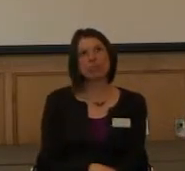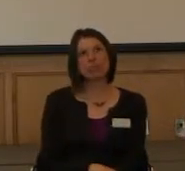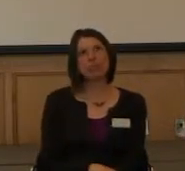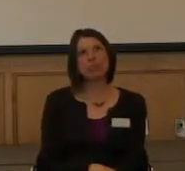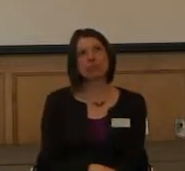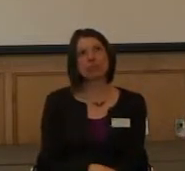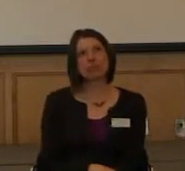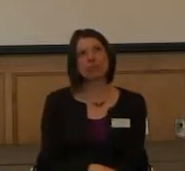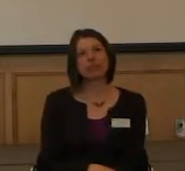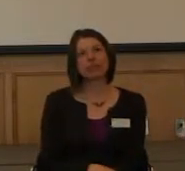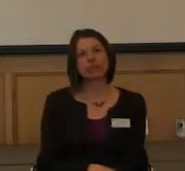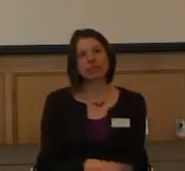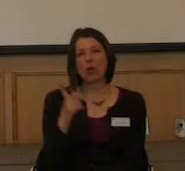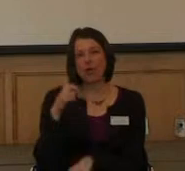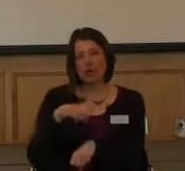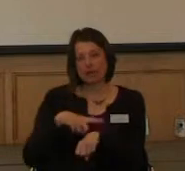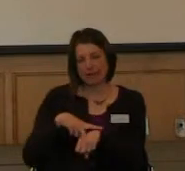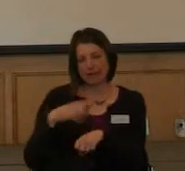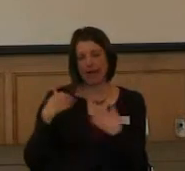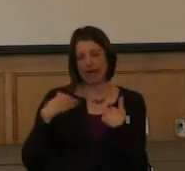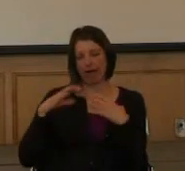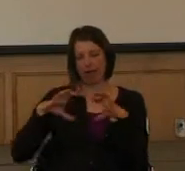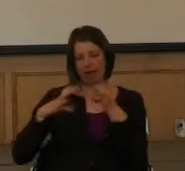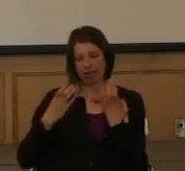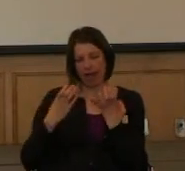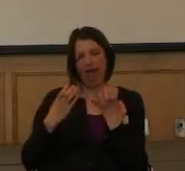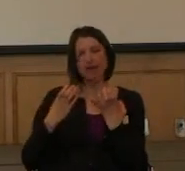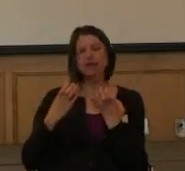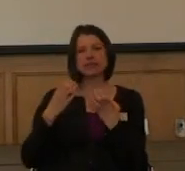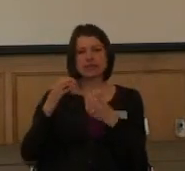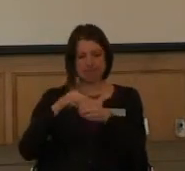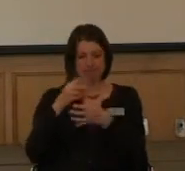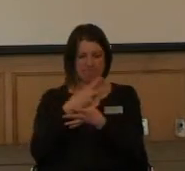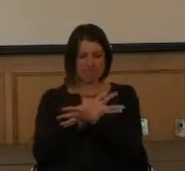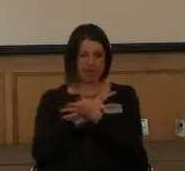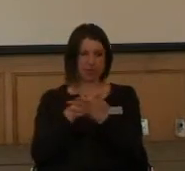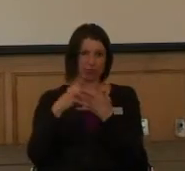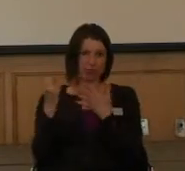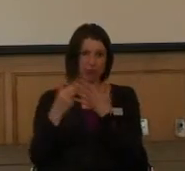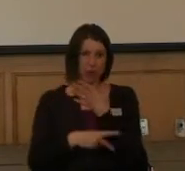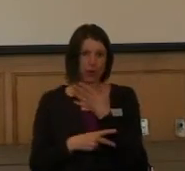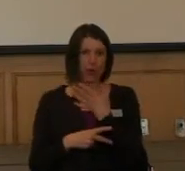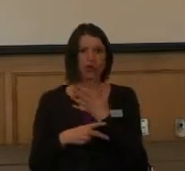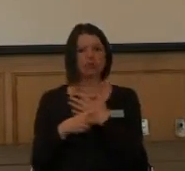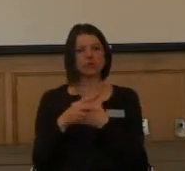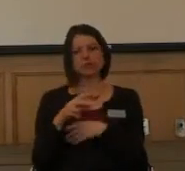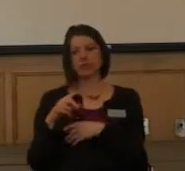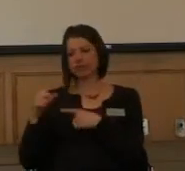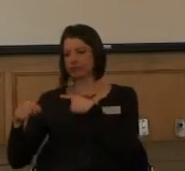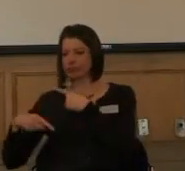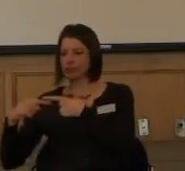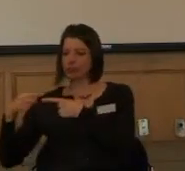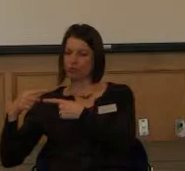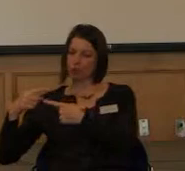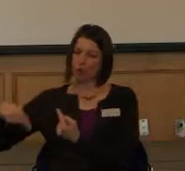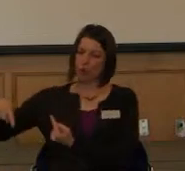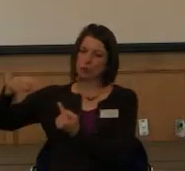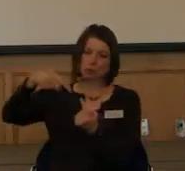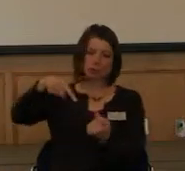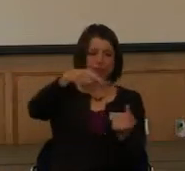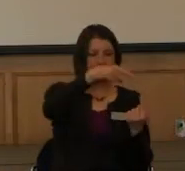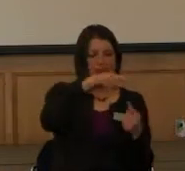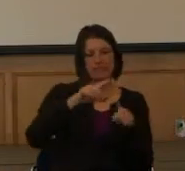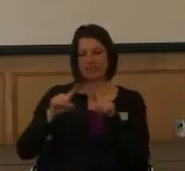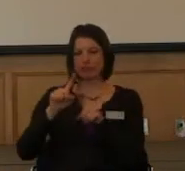had a class we had to take in our master's program where we did a rotation through different labs to learn